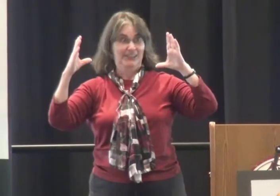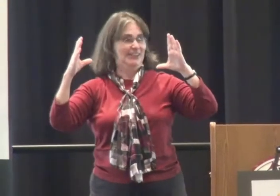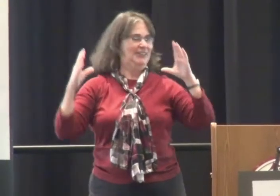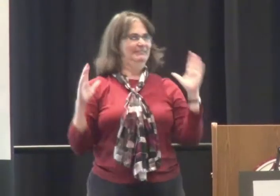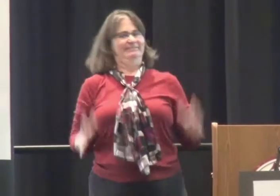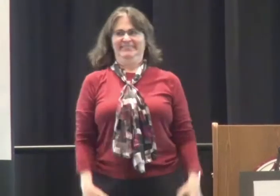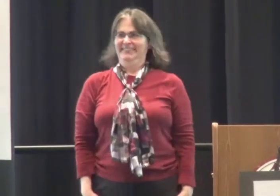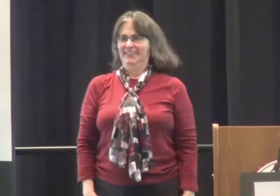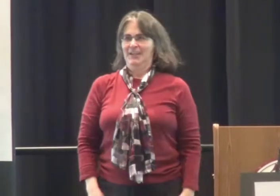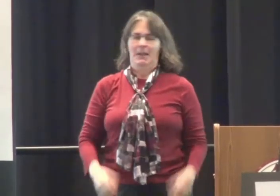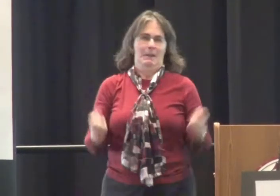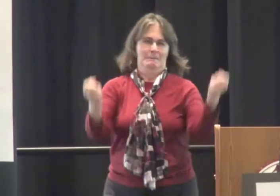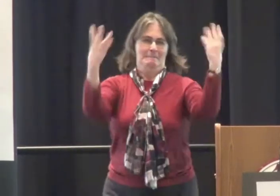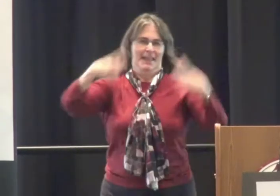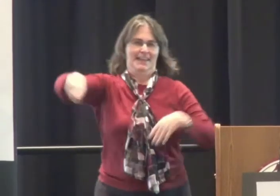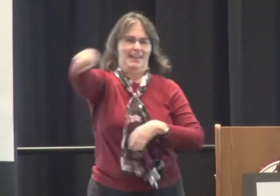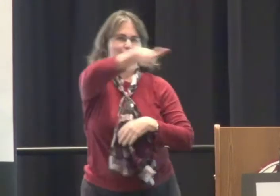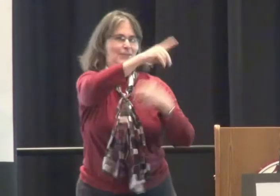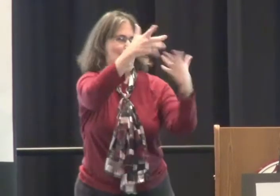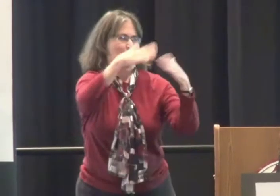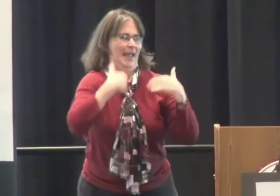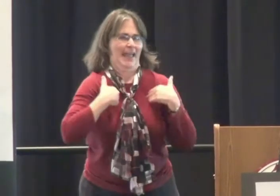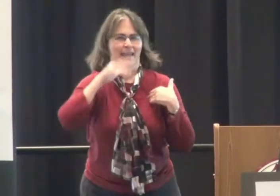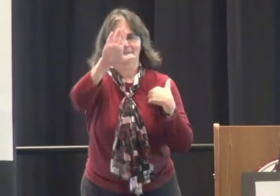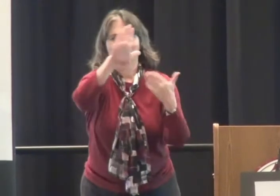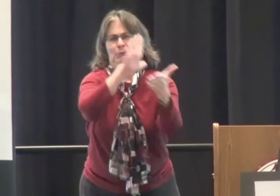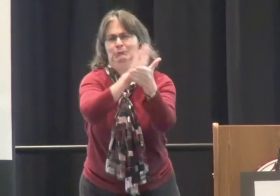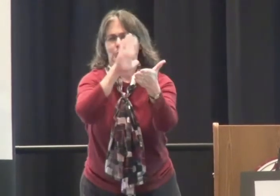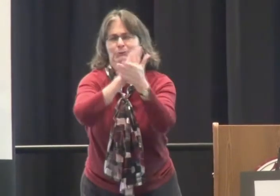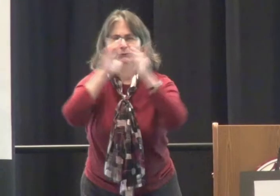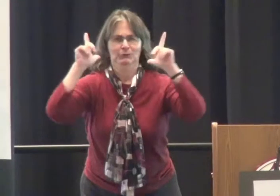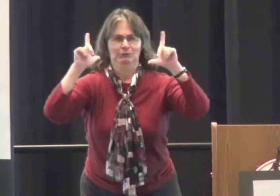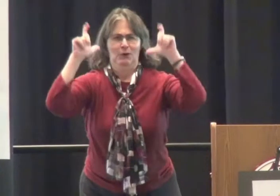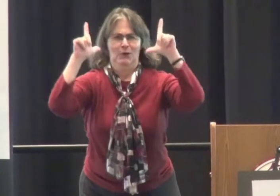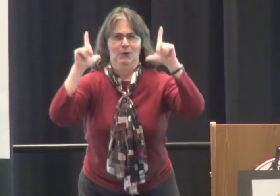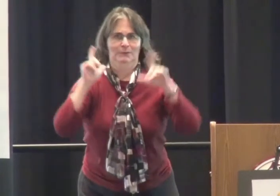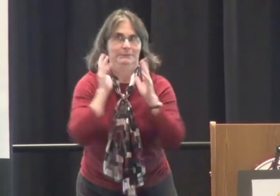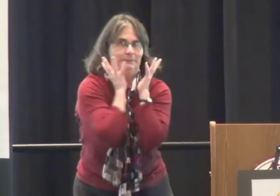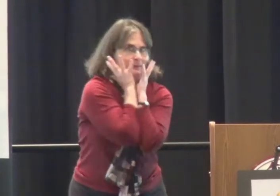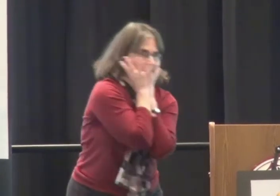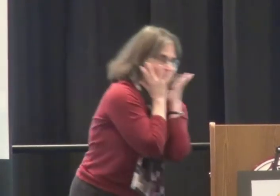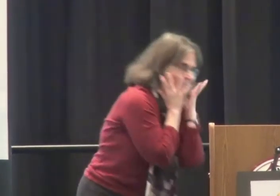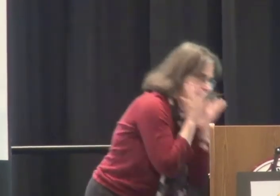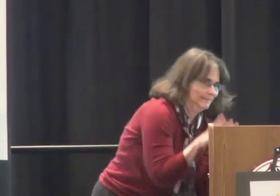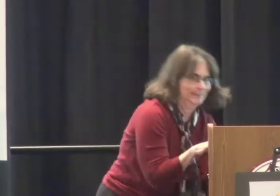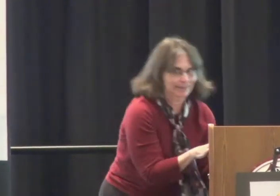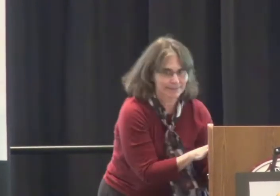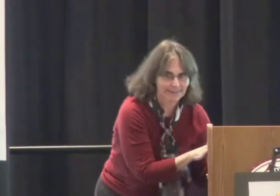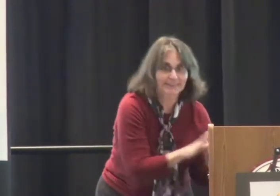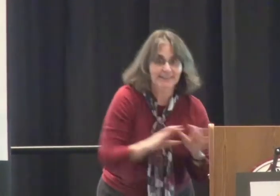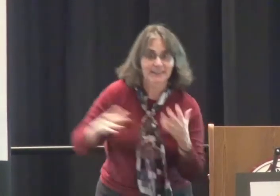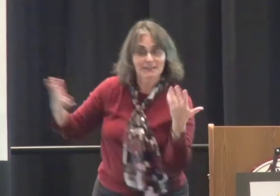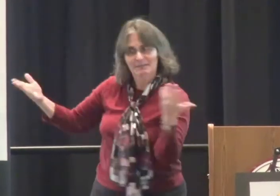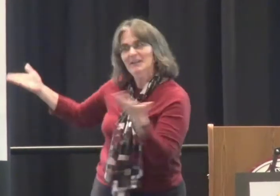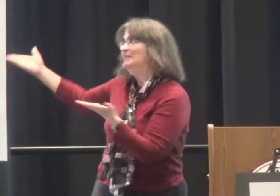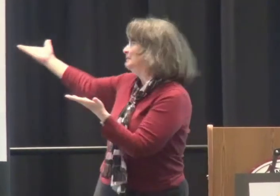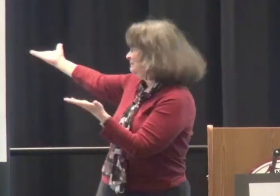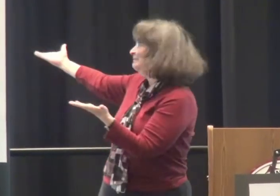This photo is one of her first as a new teacher. I'm sure some of you out in the audience regret those first